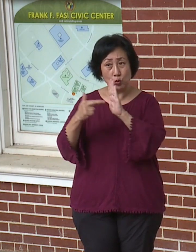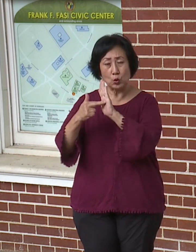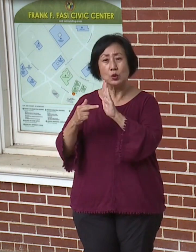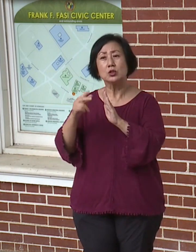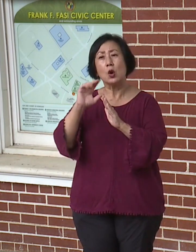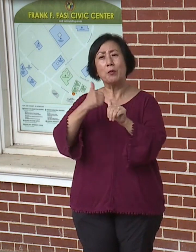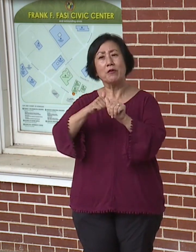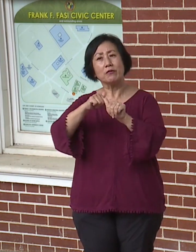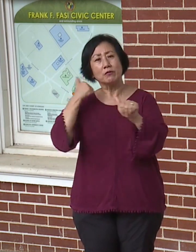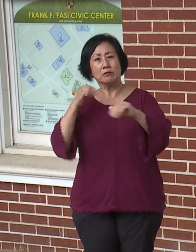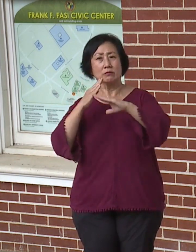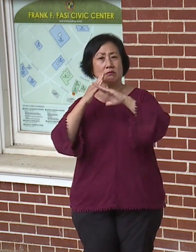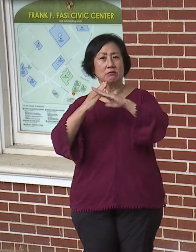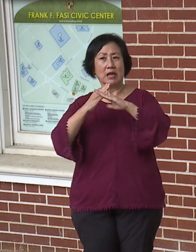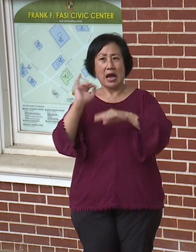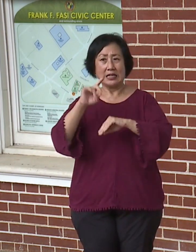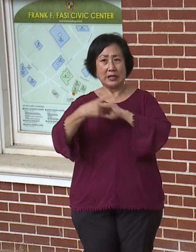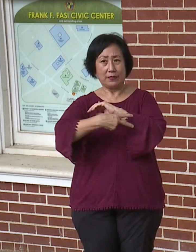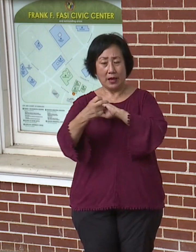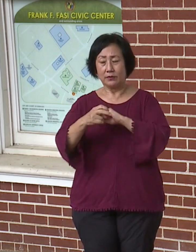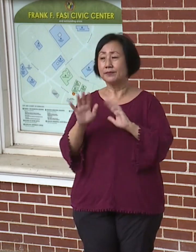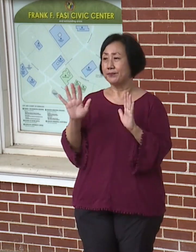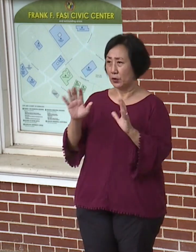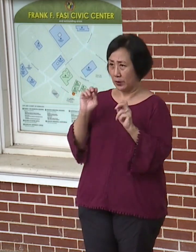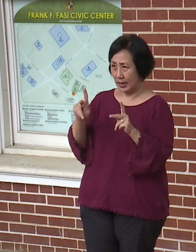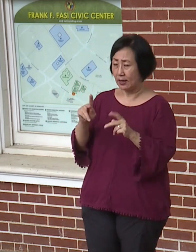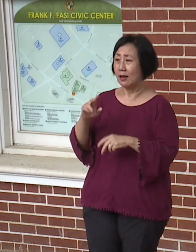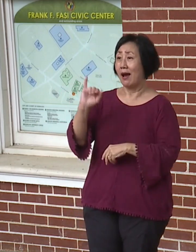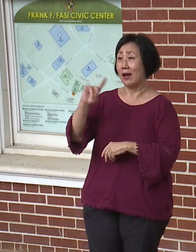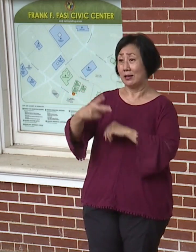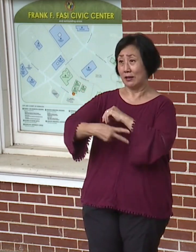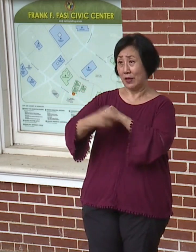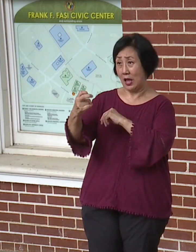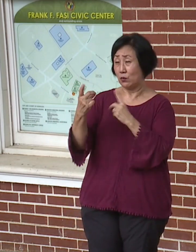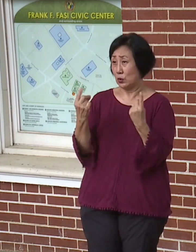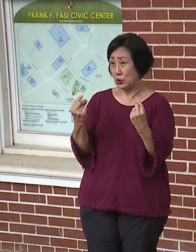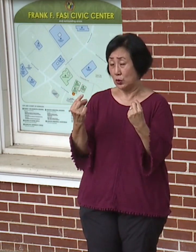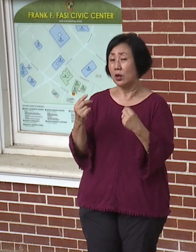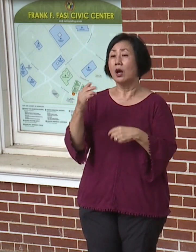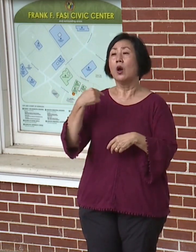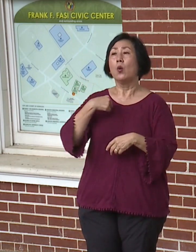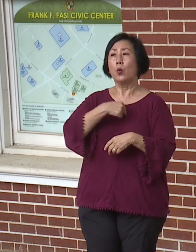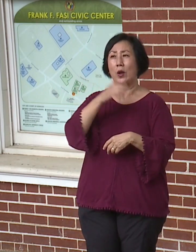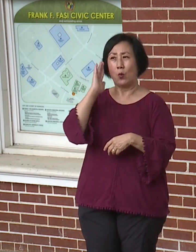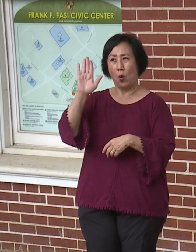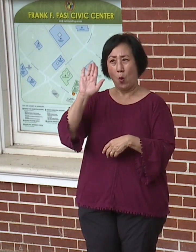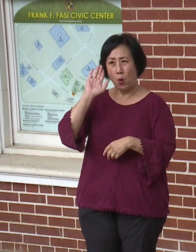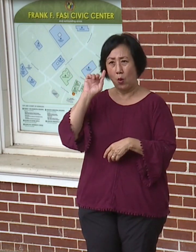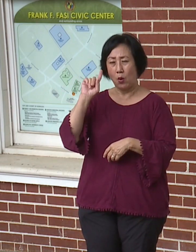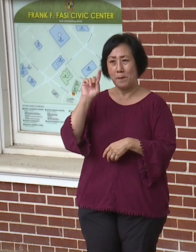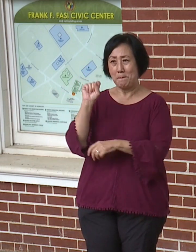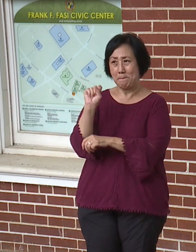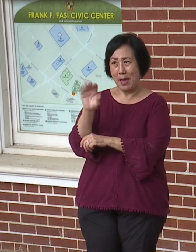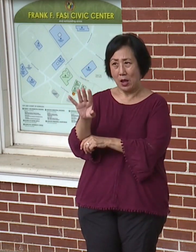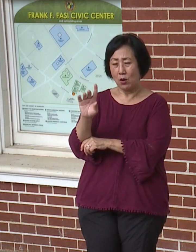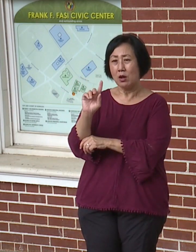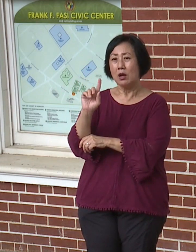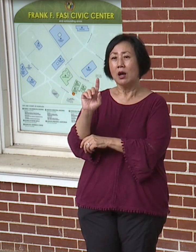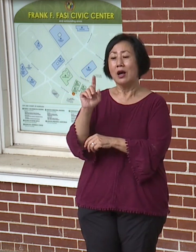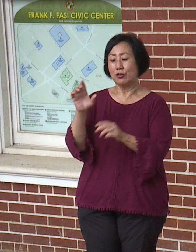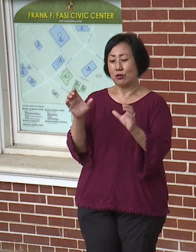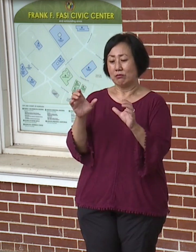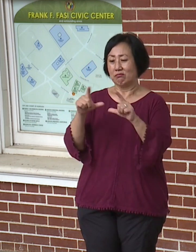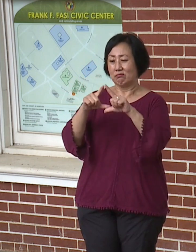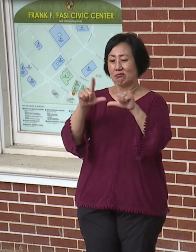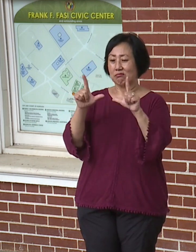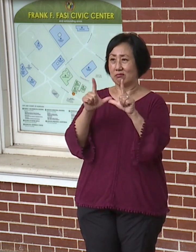renewal mail in? All right. For ID theft, we will only mail in, we will only mail the credential